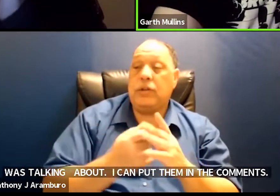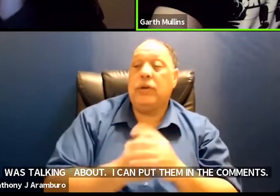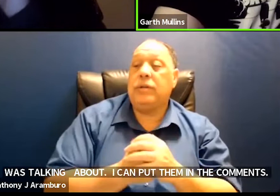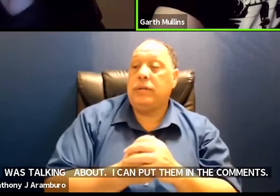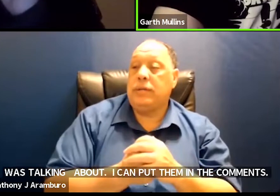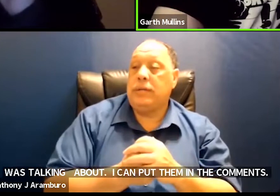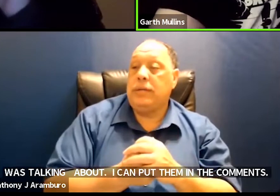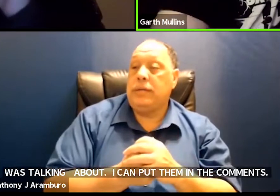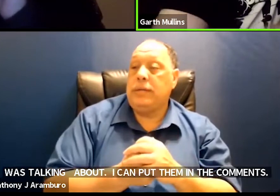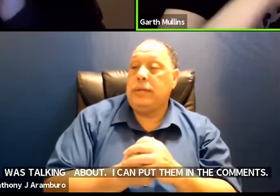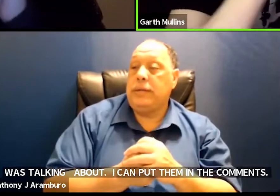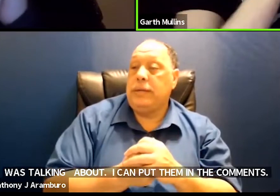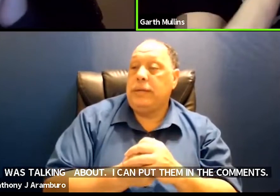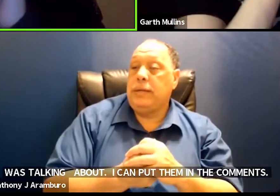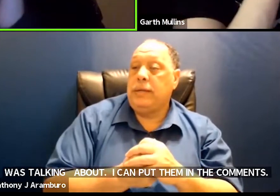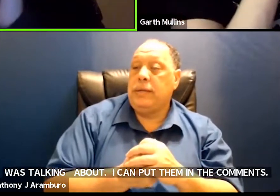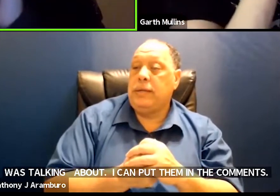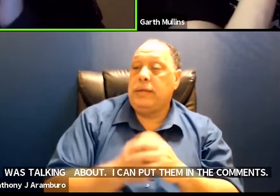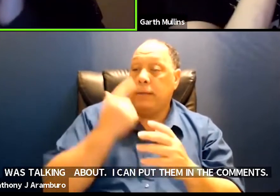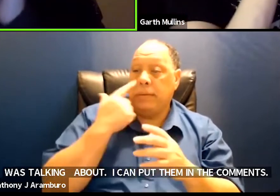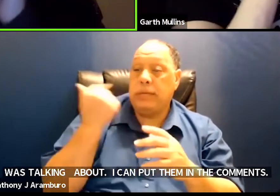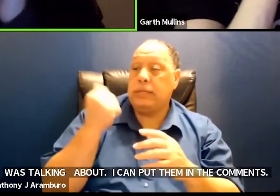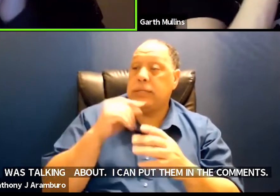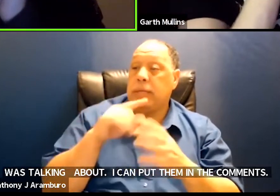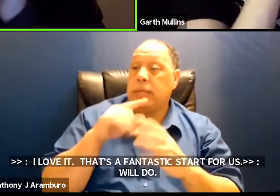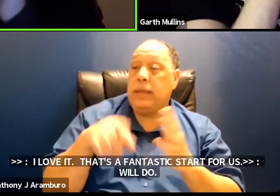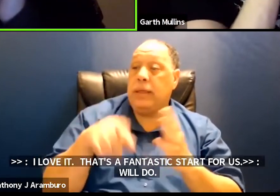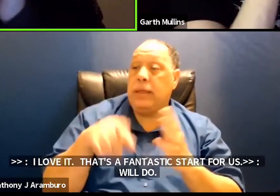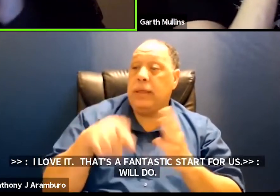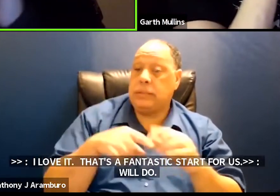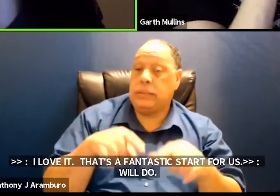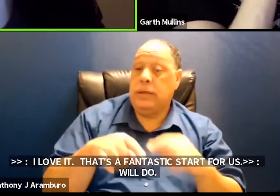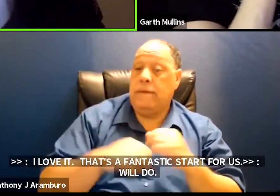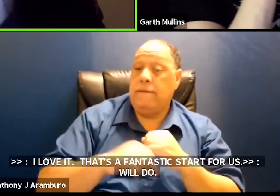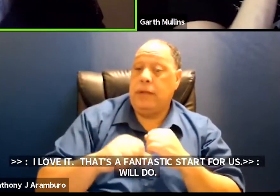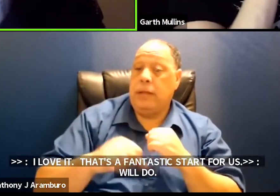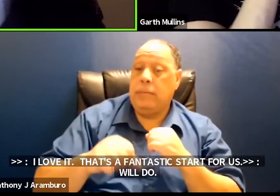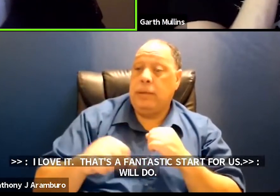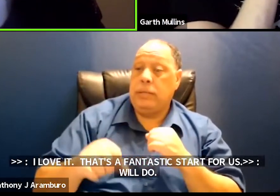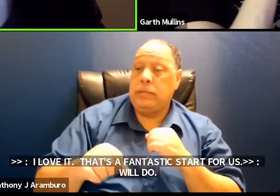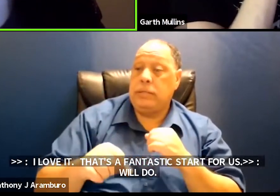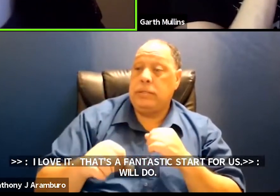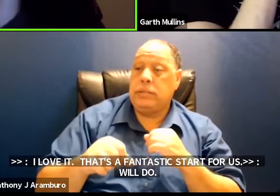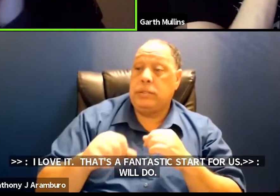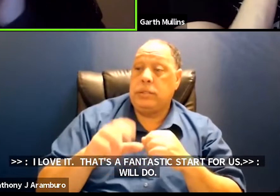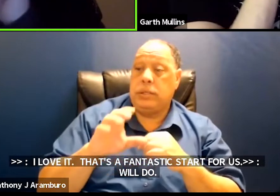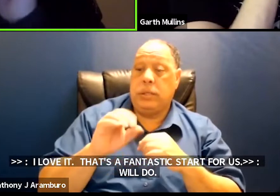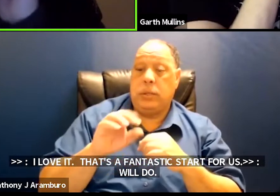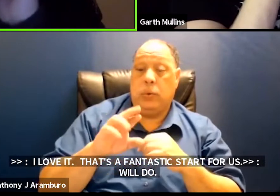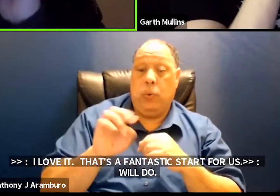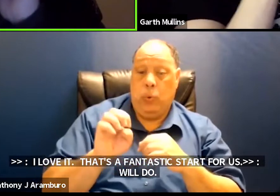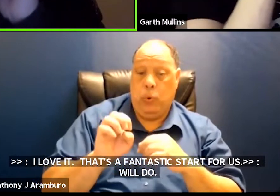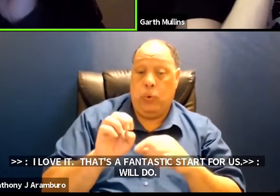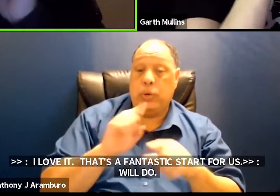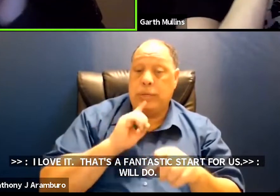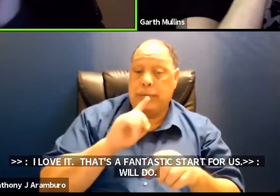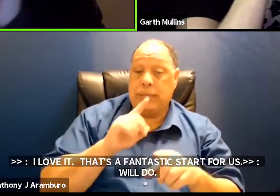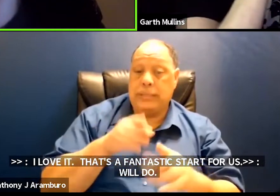because this this filibuster i mean its core is against c7 but